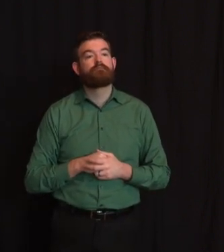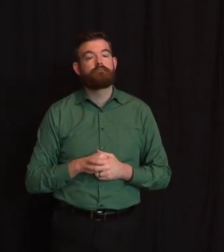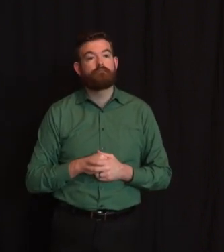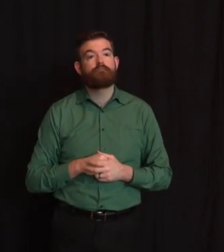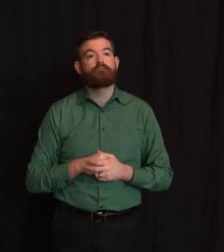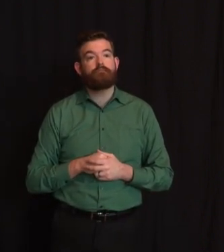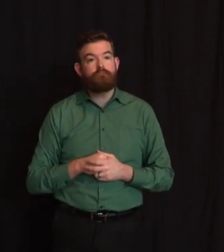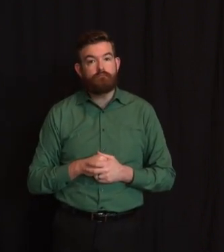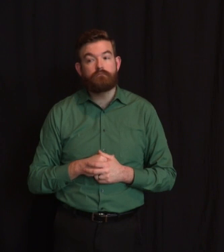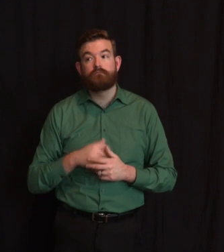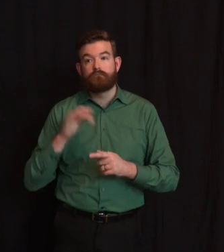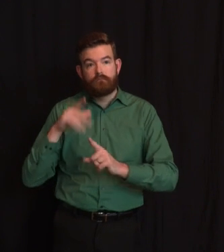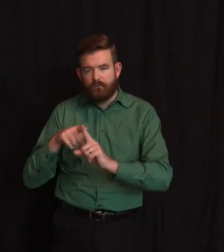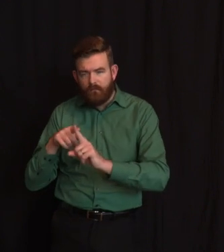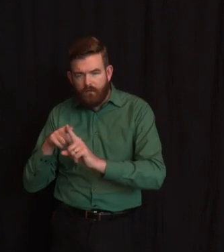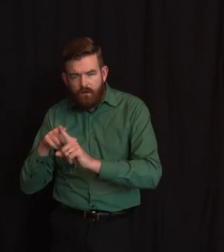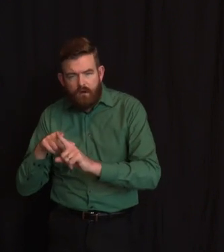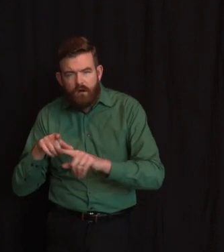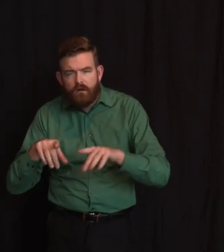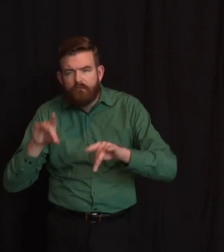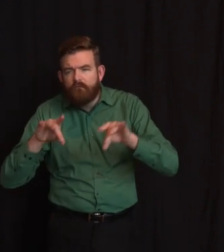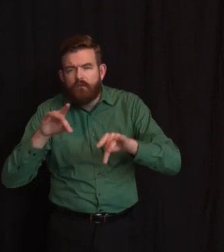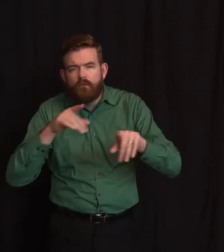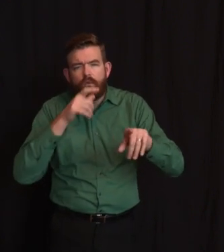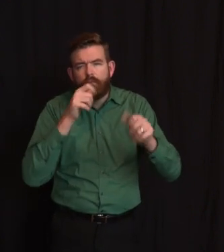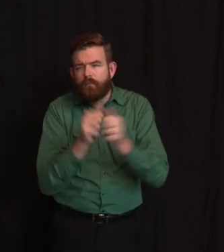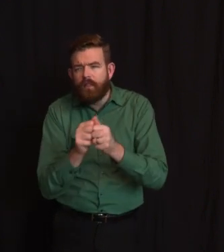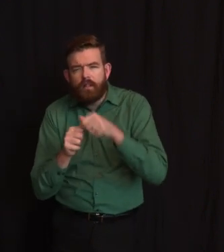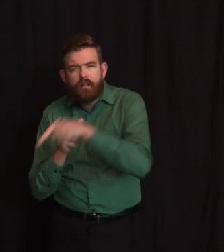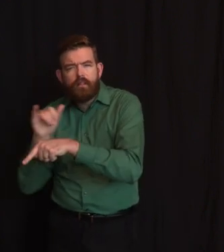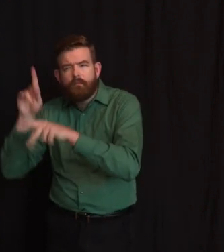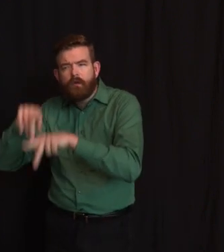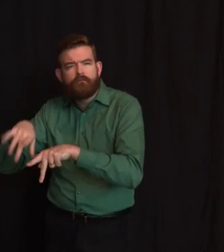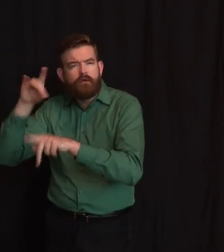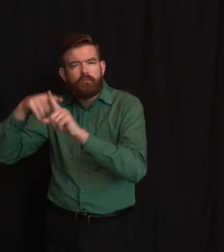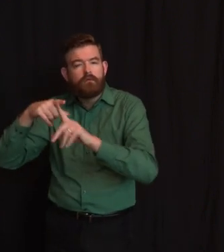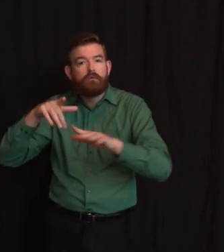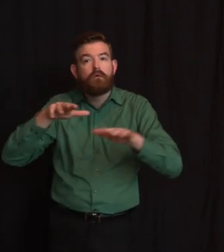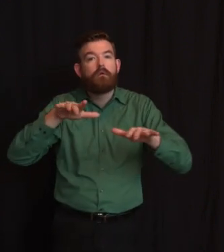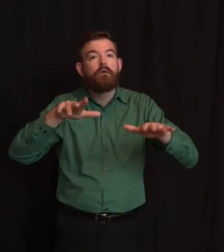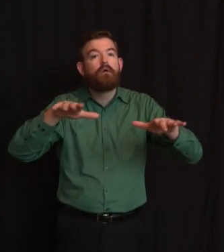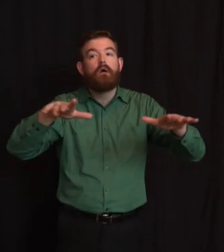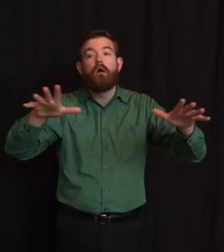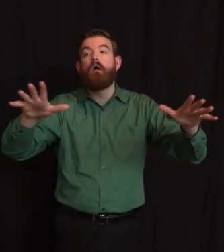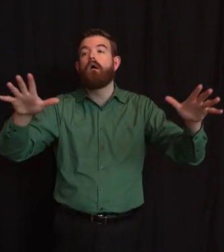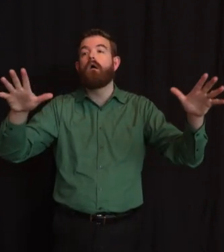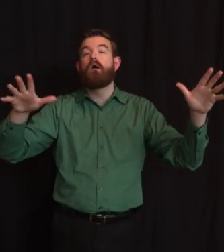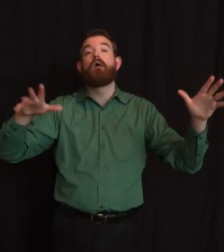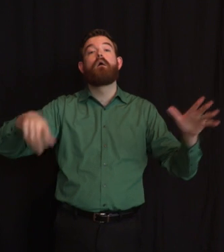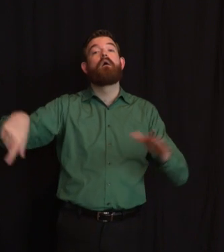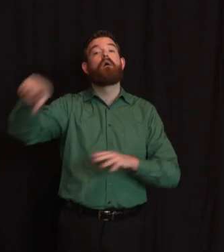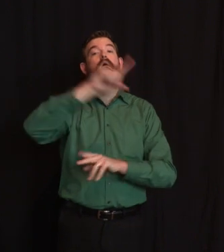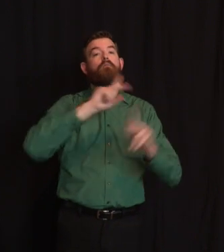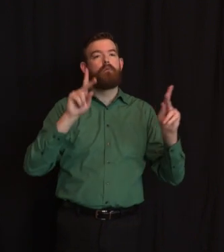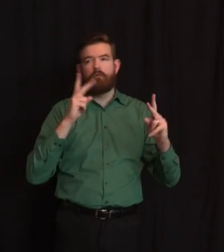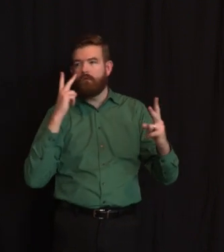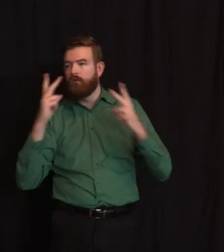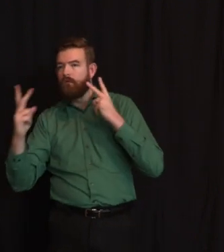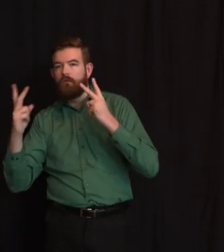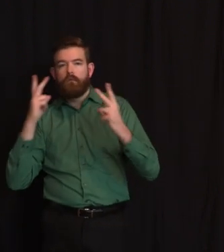turning that dimmer up on the light switch. It's not going to be a flip. It's going to be bringing a – think of that a dimmer up